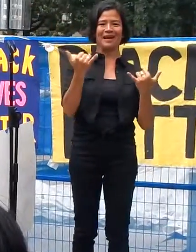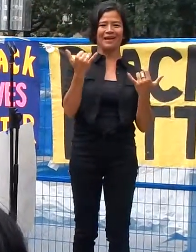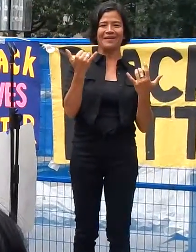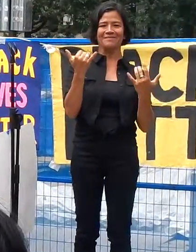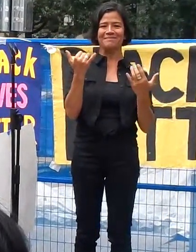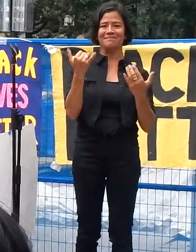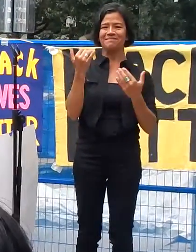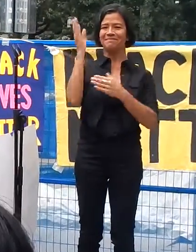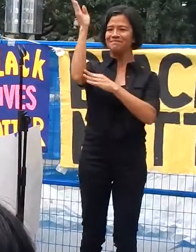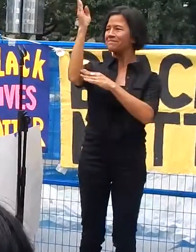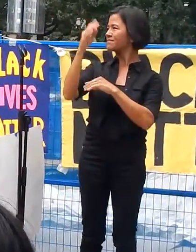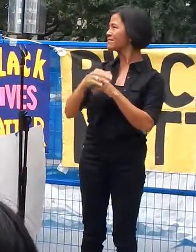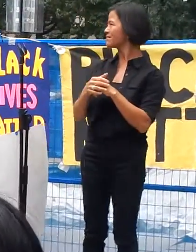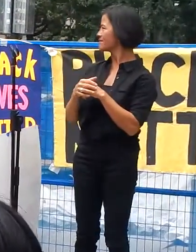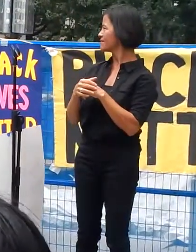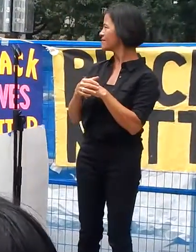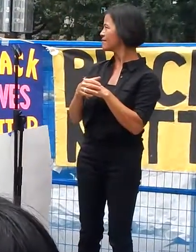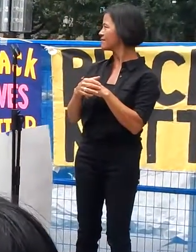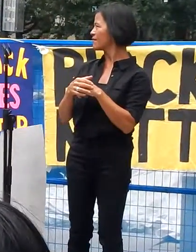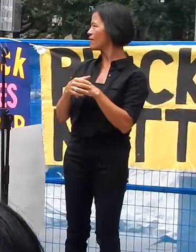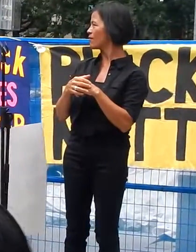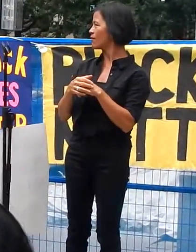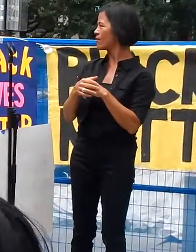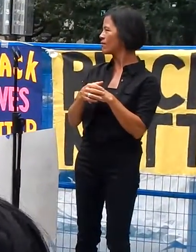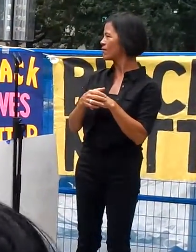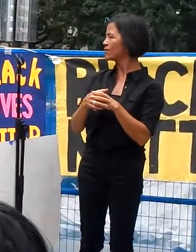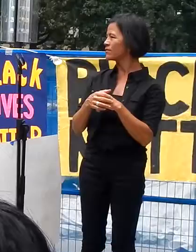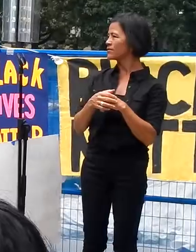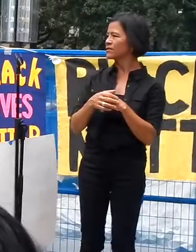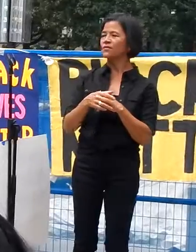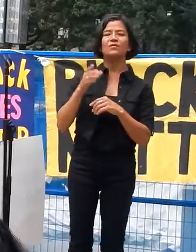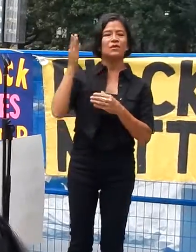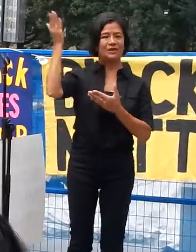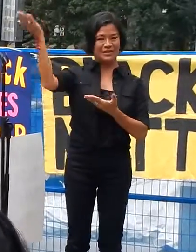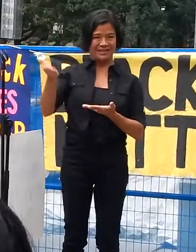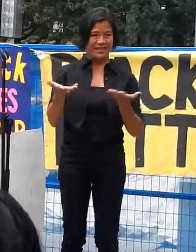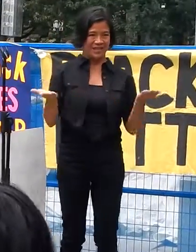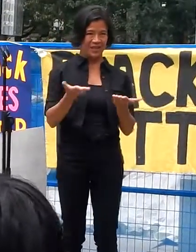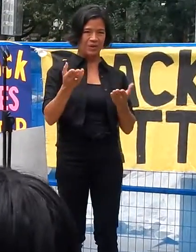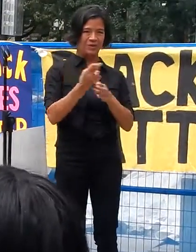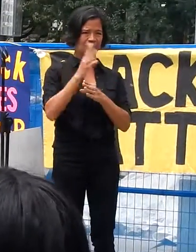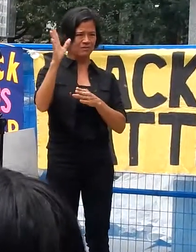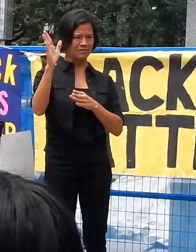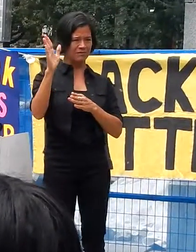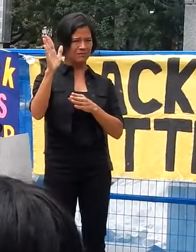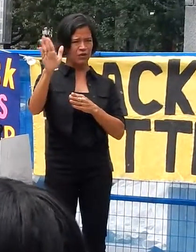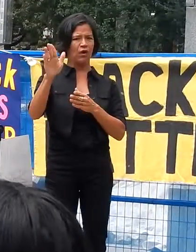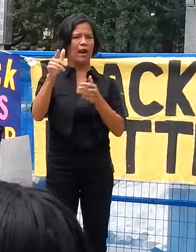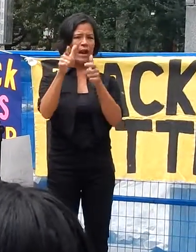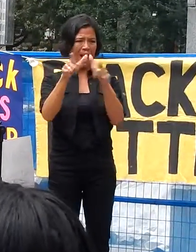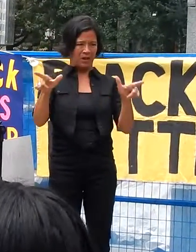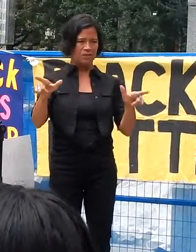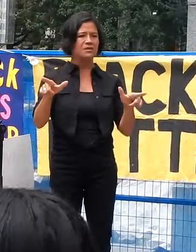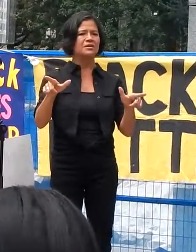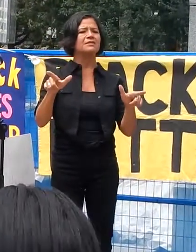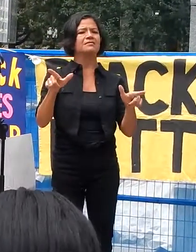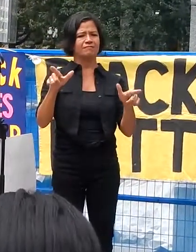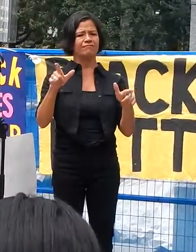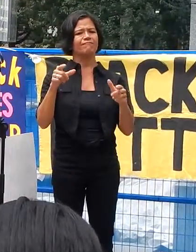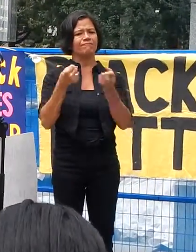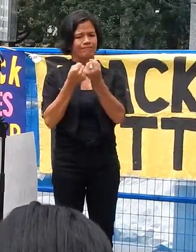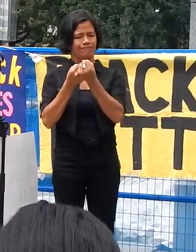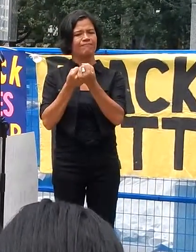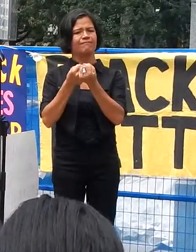Wherever you are with her, Audrey. Any other at heart? Thank you. Thank you for being there for us.